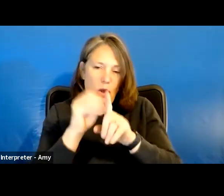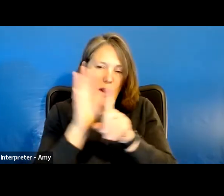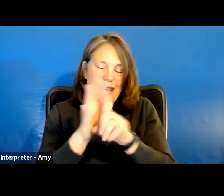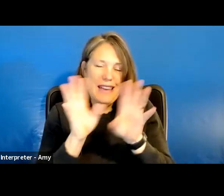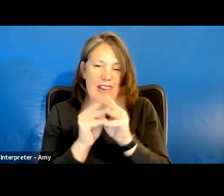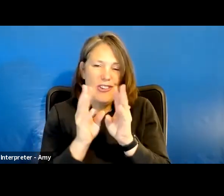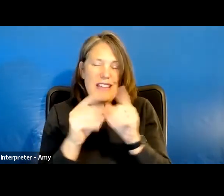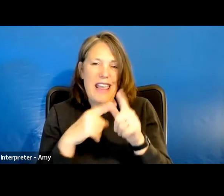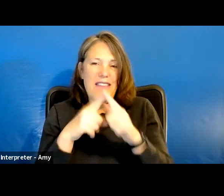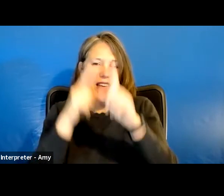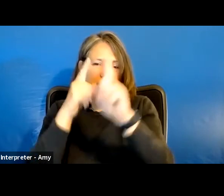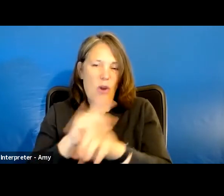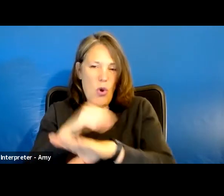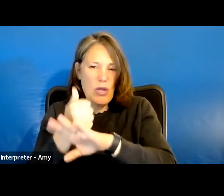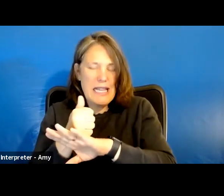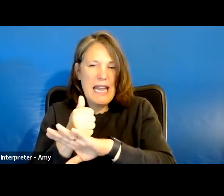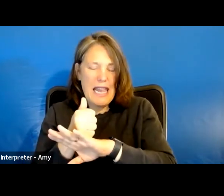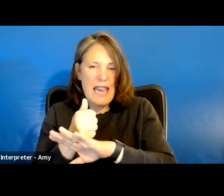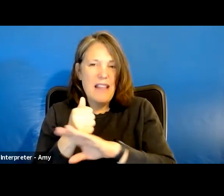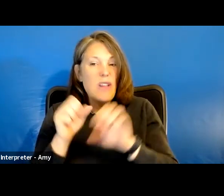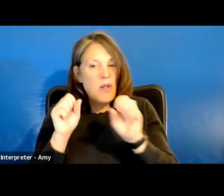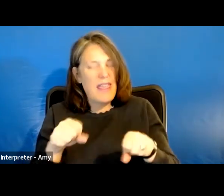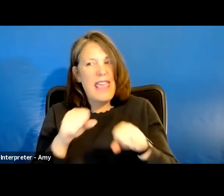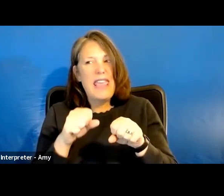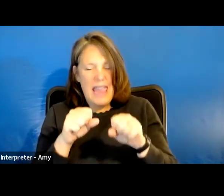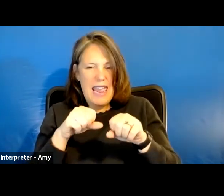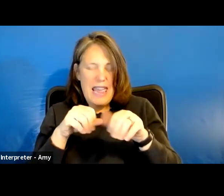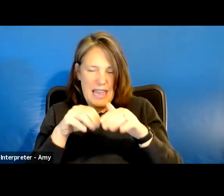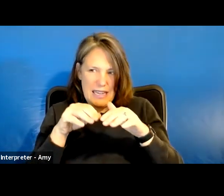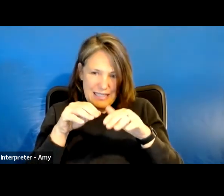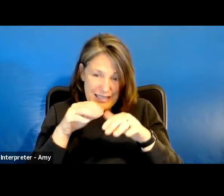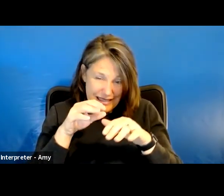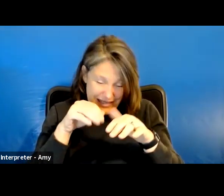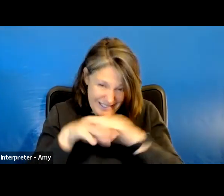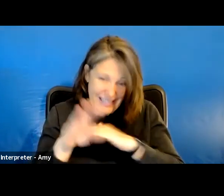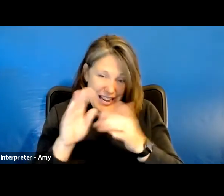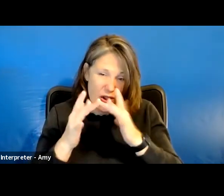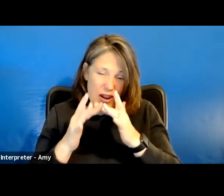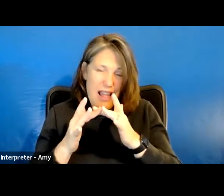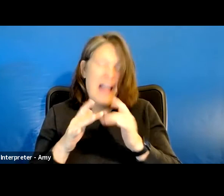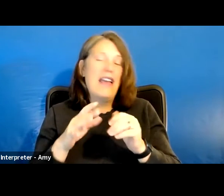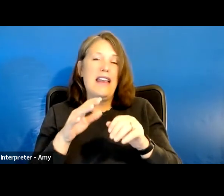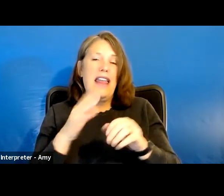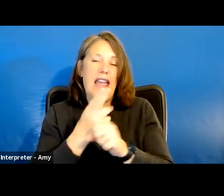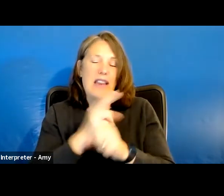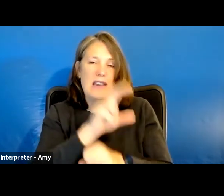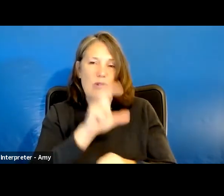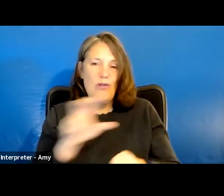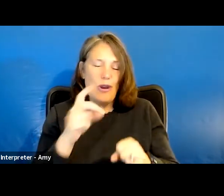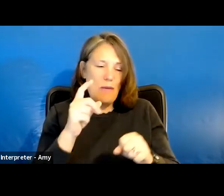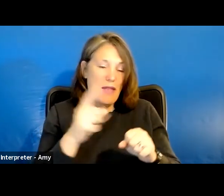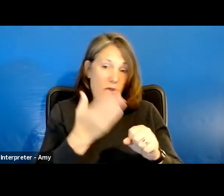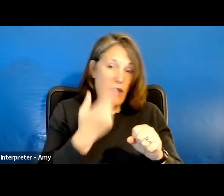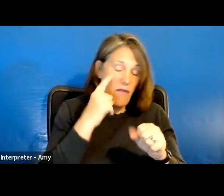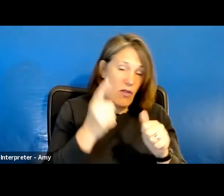and they come to the goal setting session. So they're able to get online for the, and, you know, get on Zoom and they're there for the first two